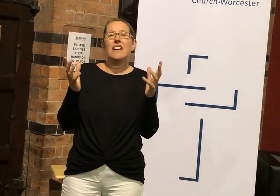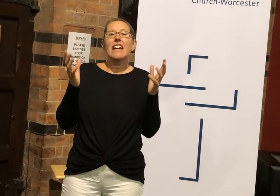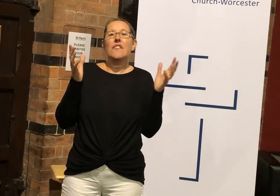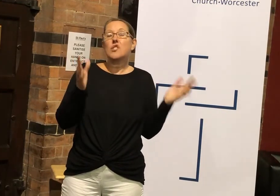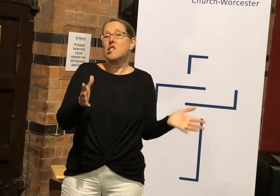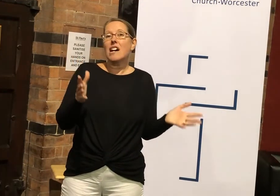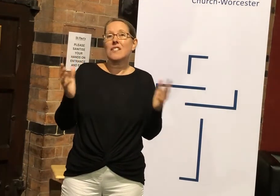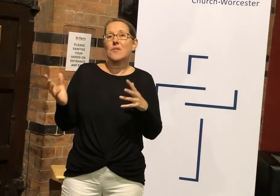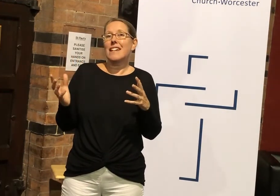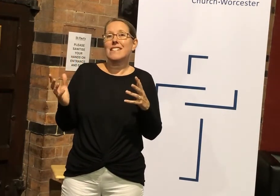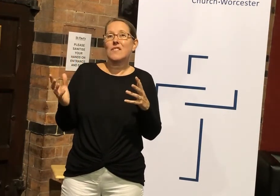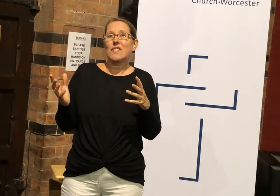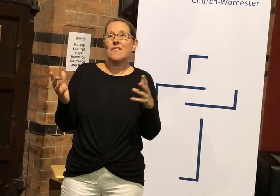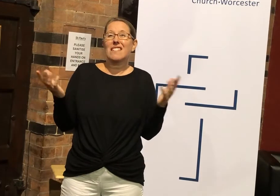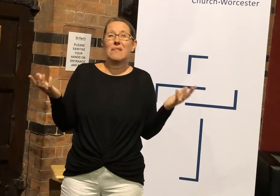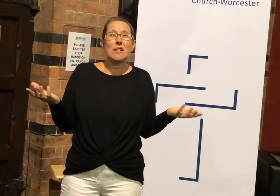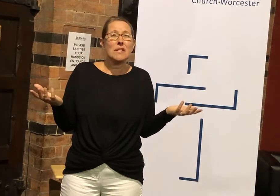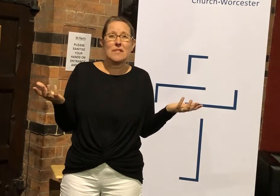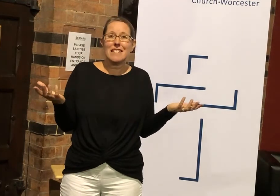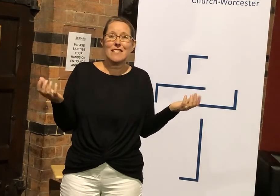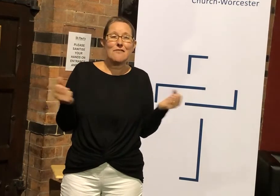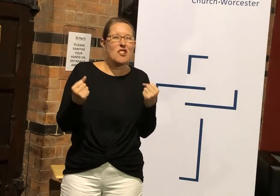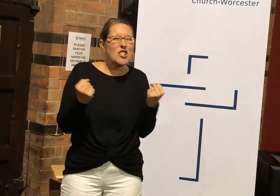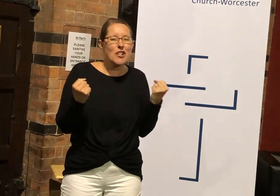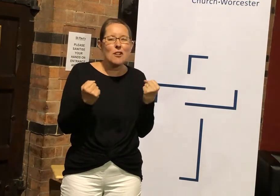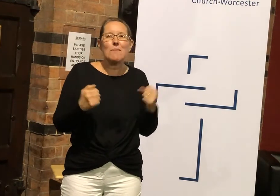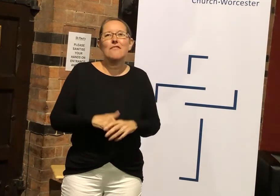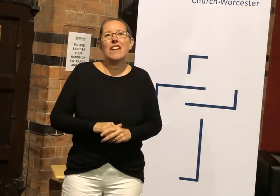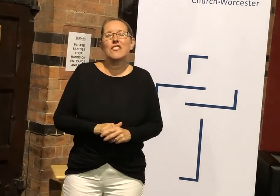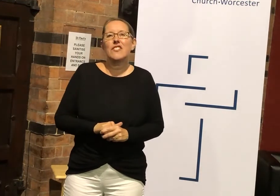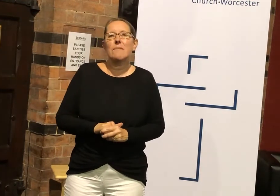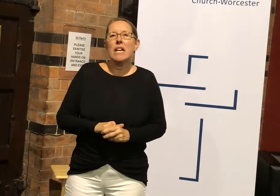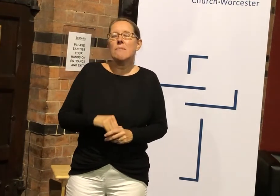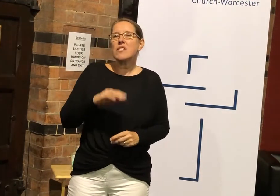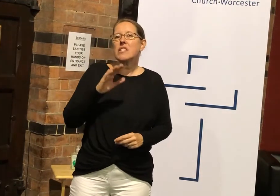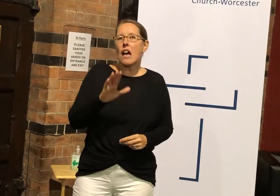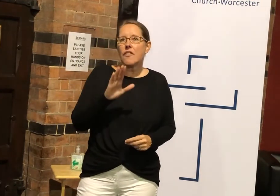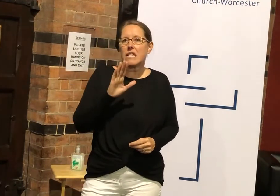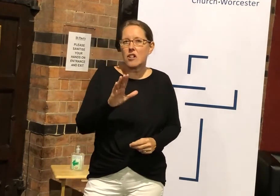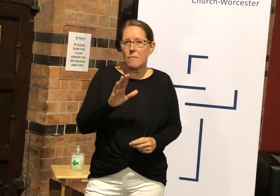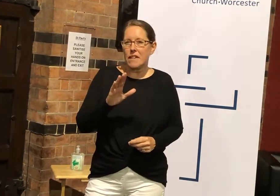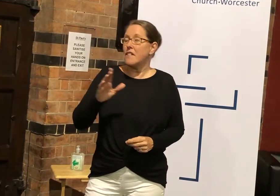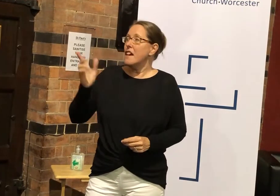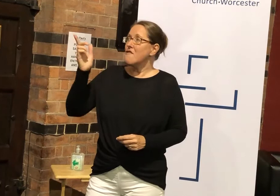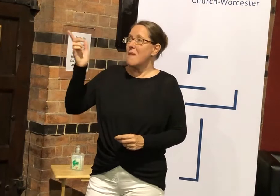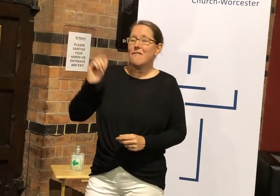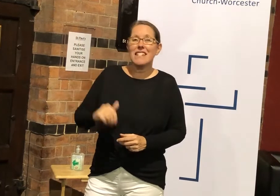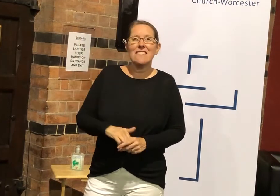at the start or the end of the service like we usually do for a good old bit of fellowship. But there's nothing stopping you from having a little